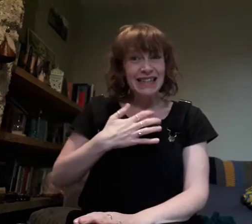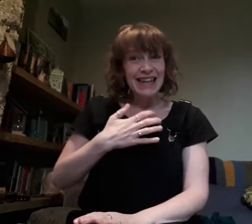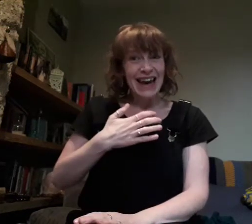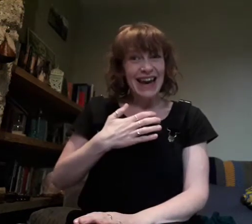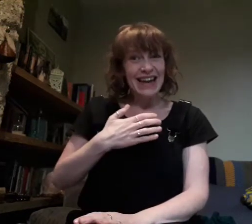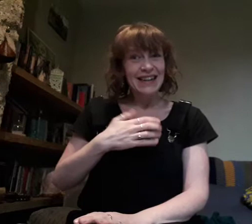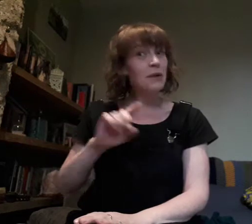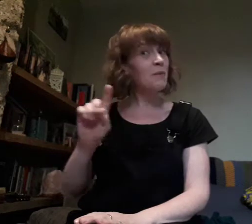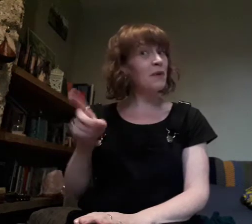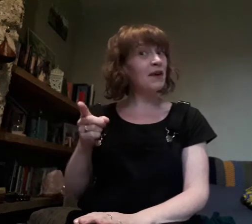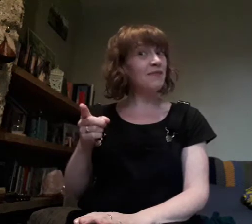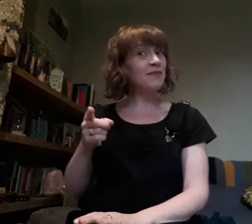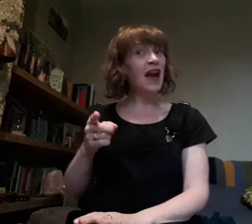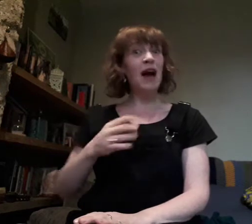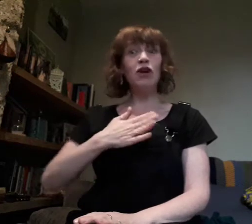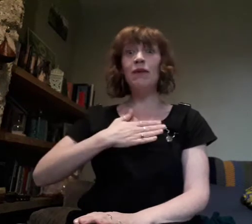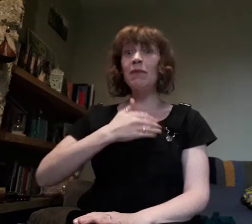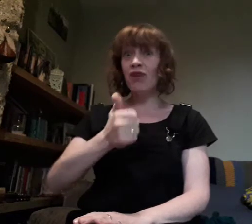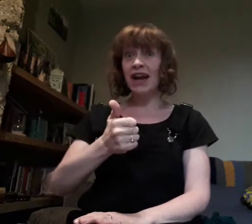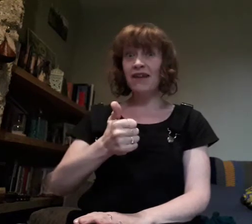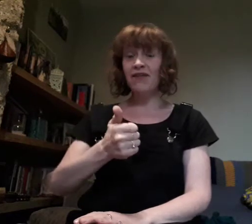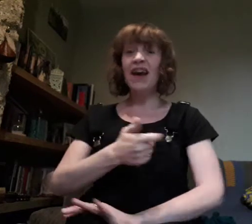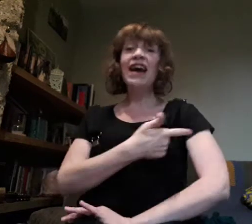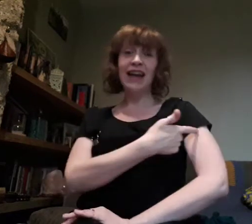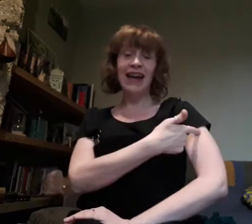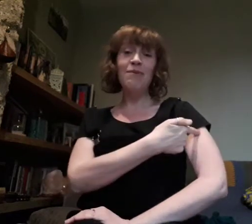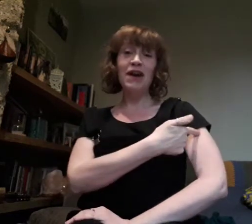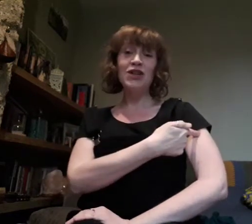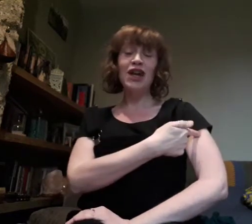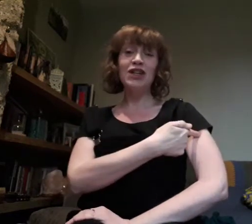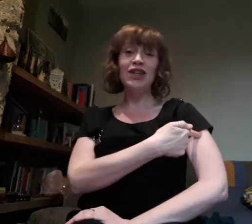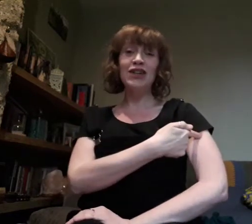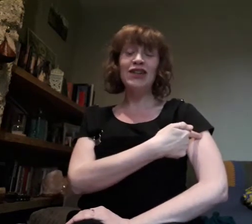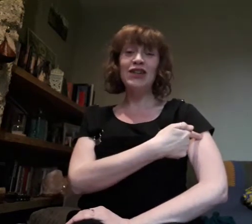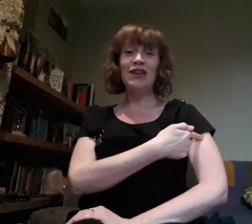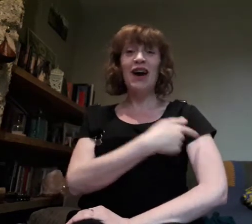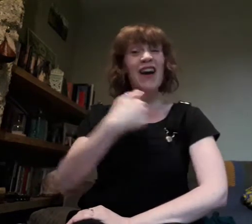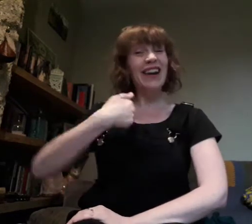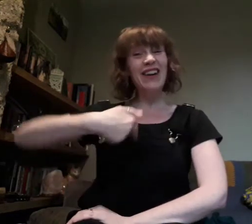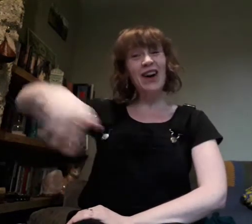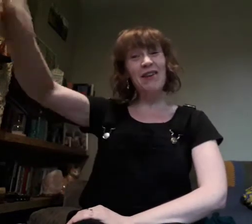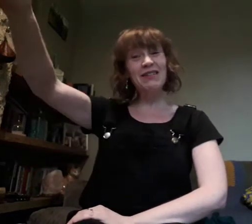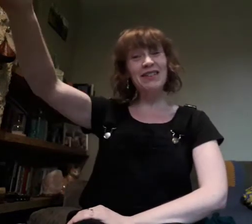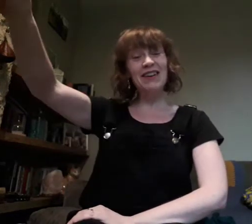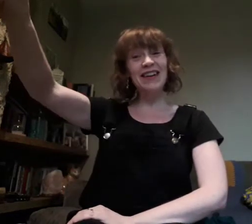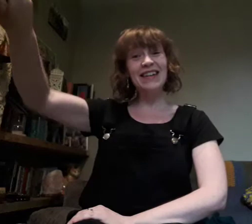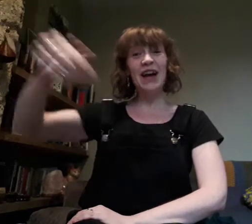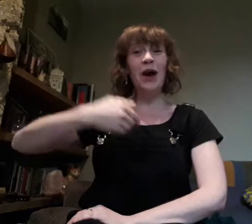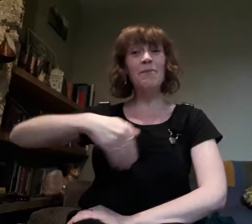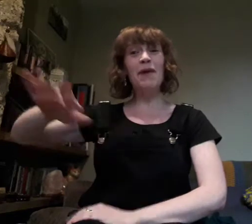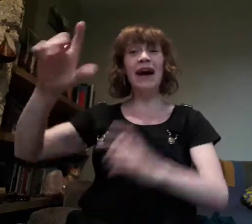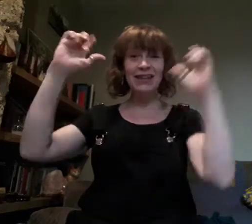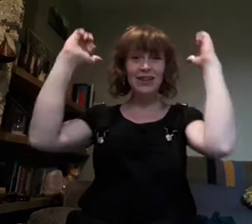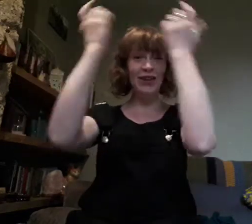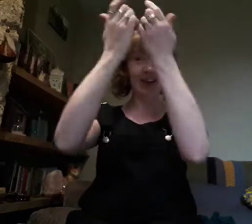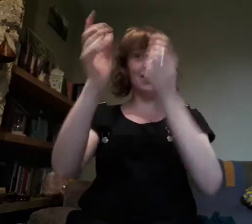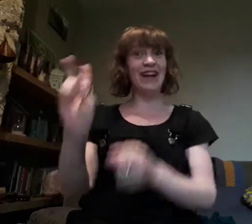scared but I'm going to be brave and get my injection so that I can go outside and go back to college again.